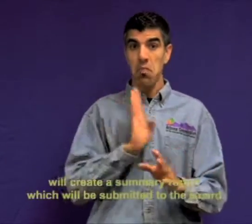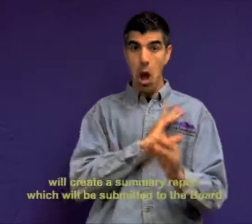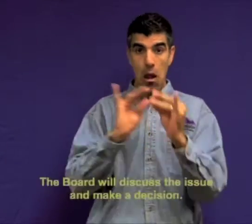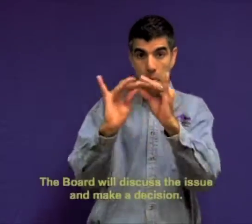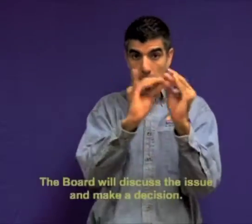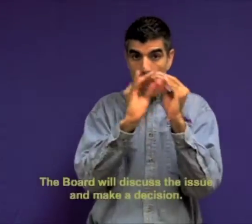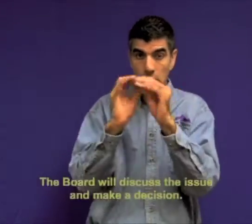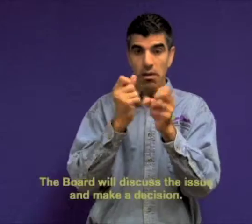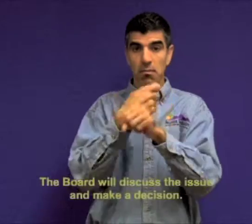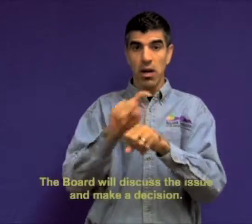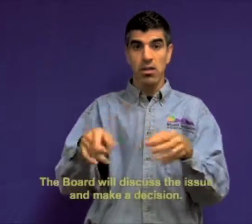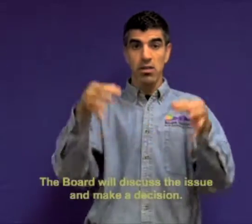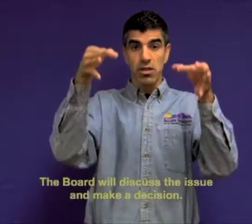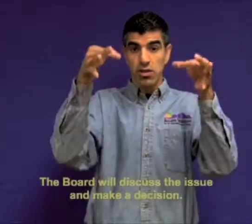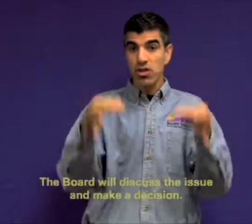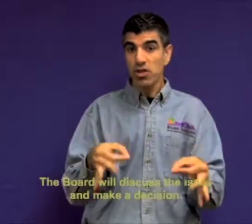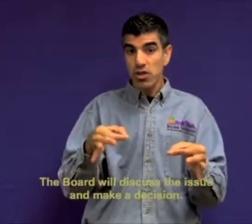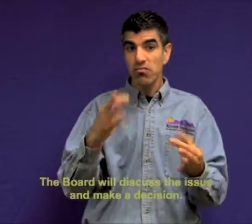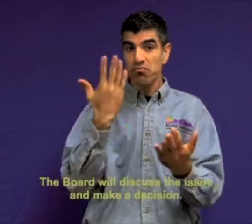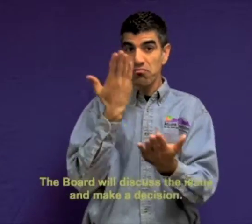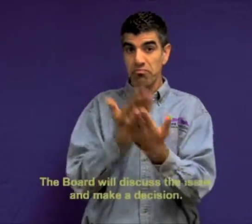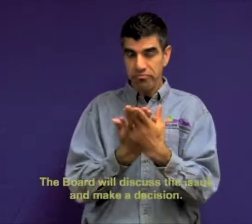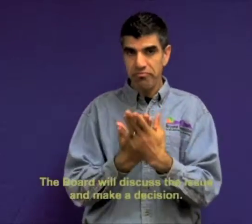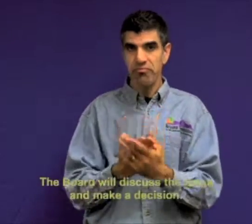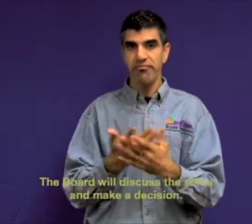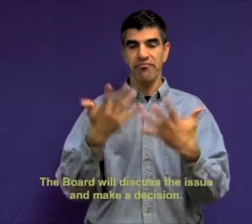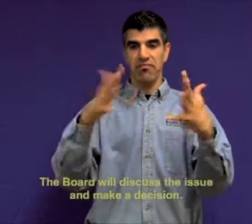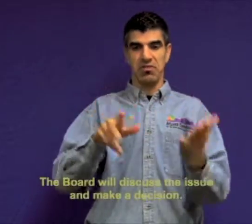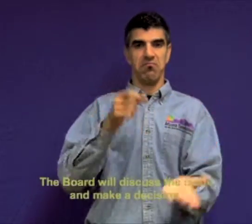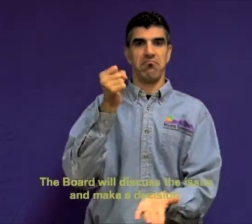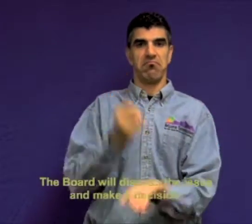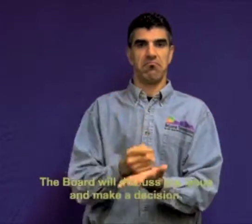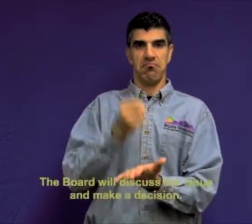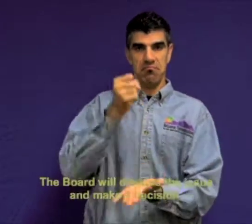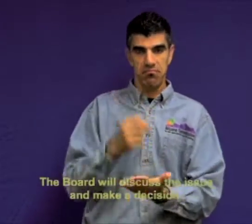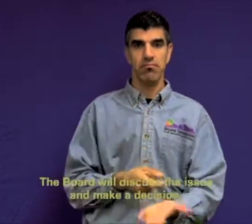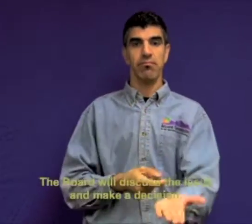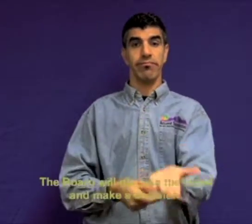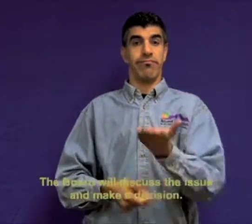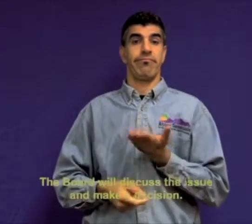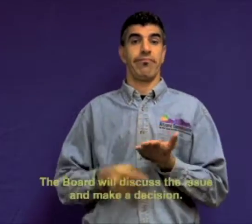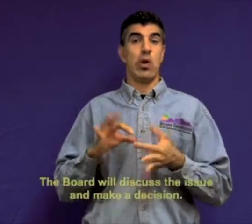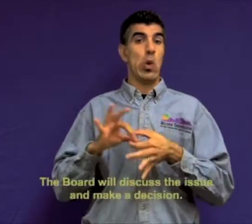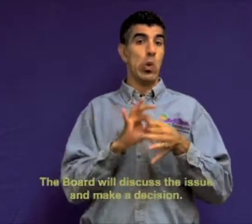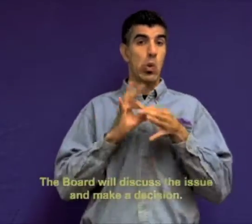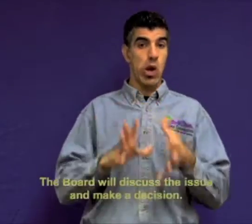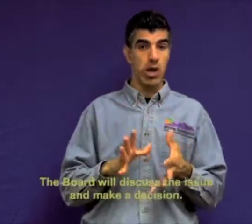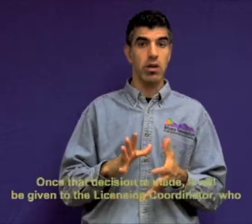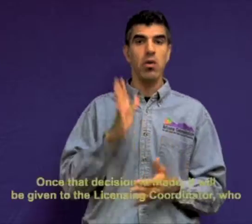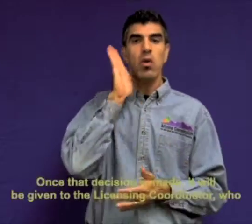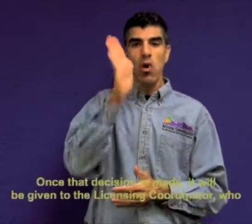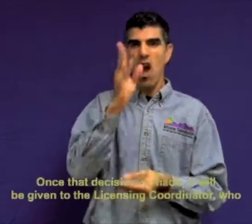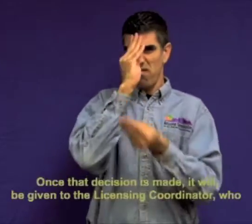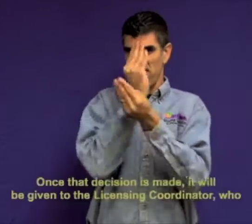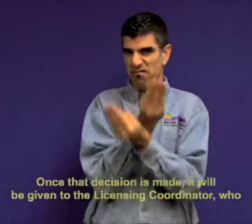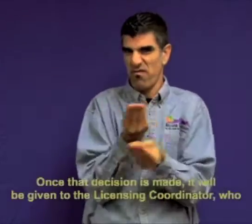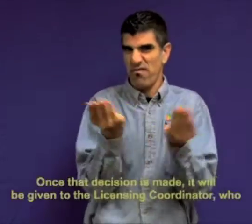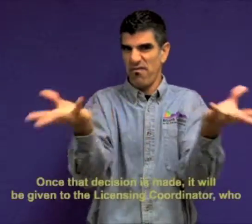The board will discuss the issue and make a decision. Once that decision is made, will be given to the